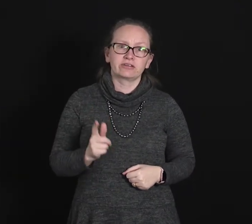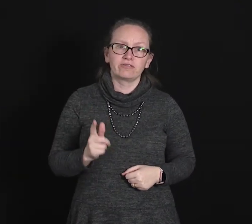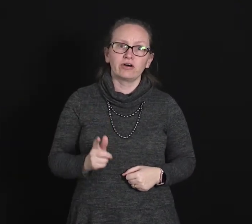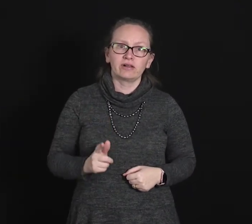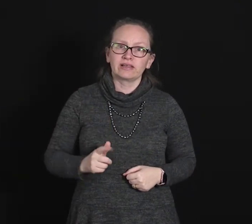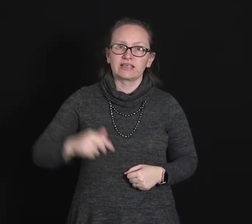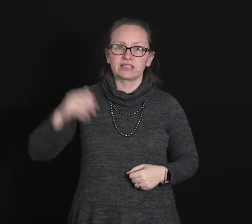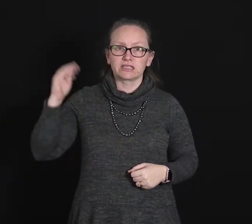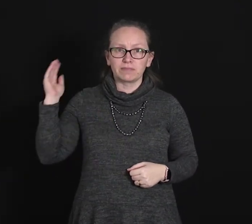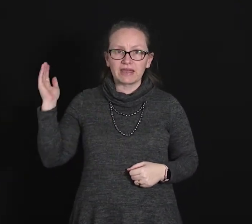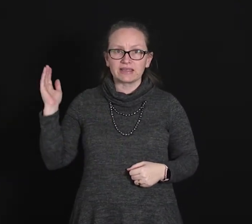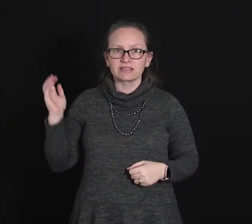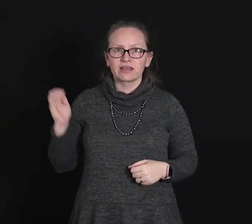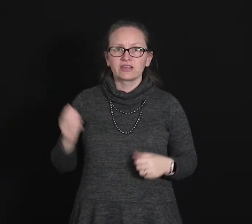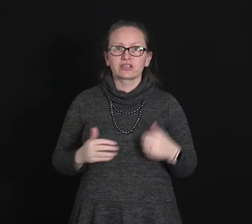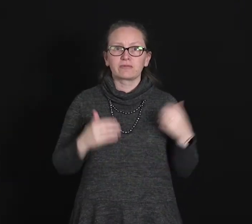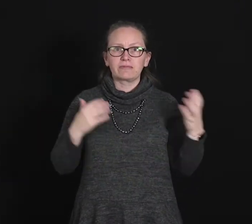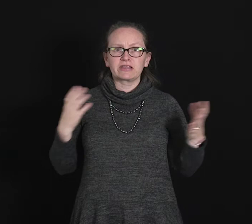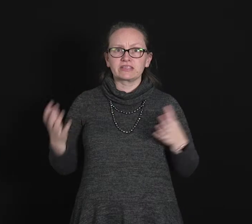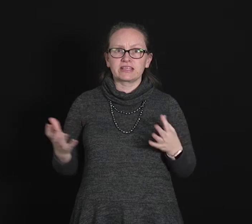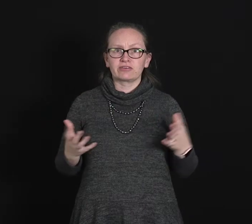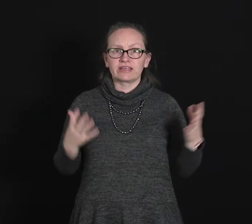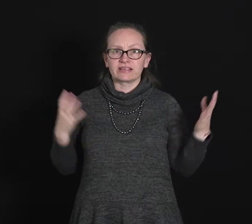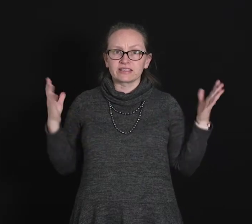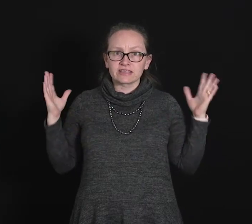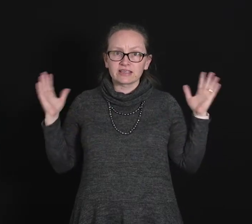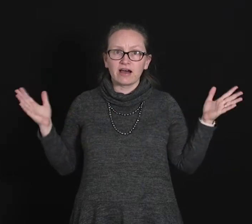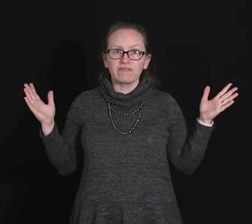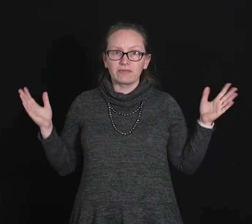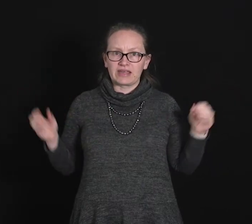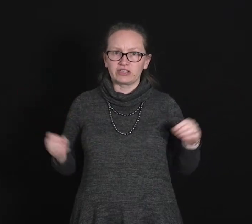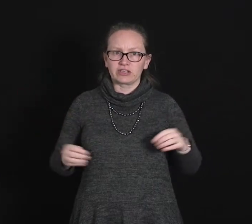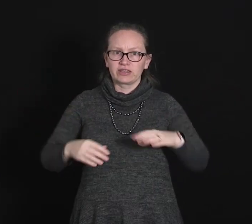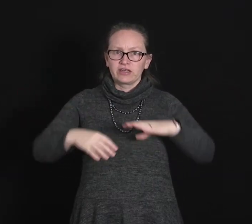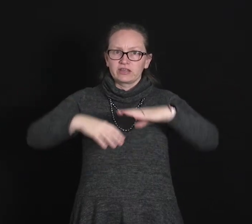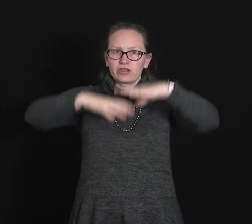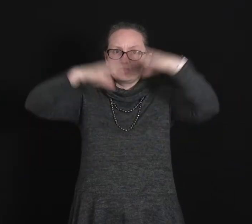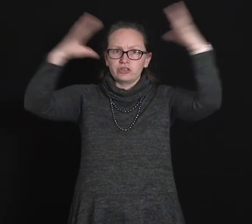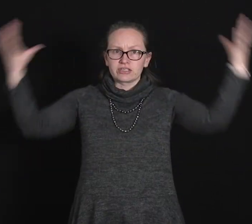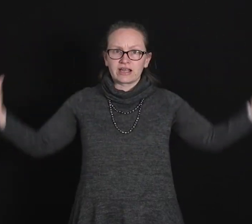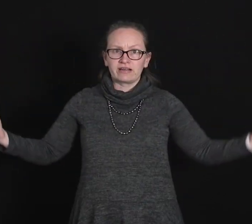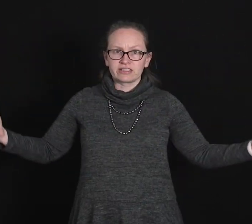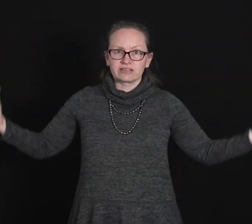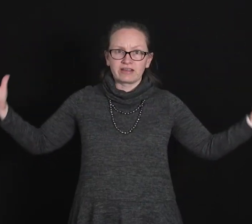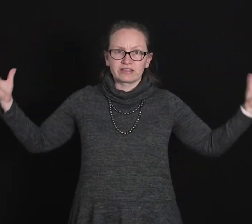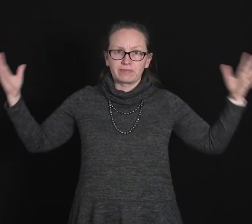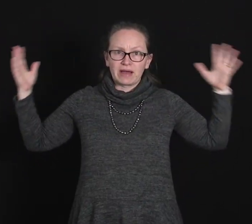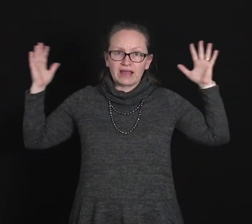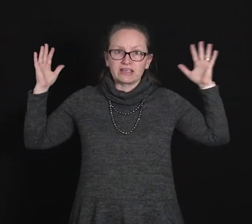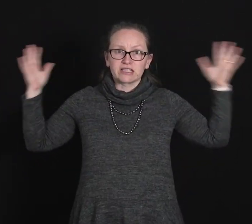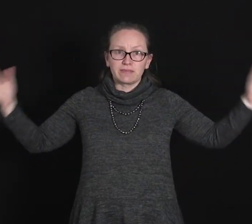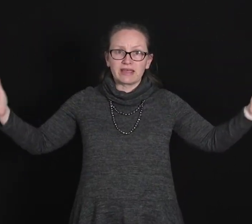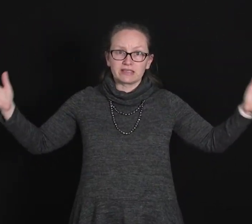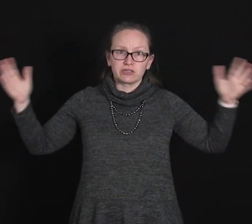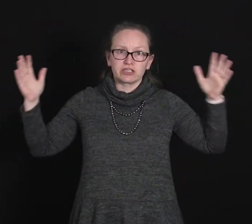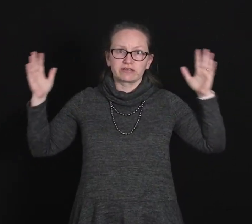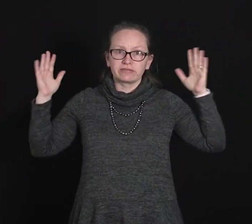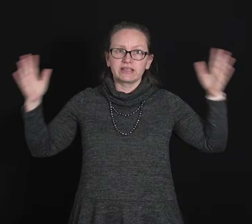of all is space. So when we're considering star formation, the new star is surrounded by space, which is a really